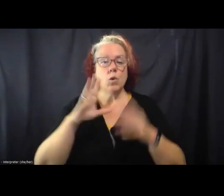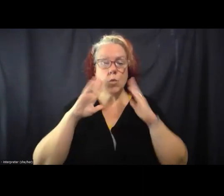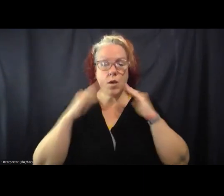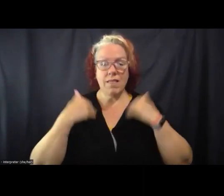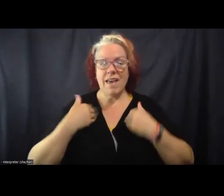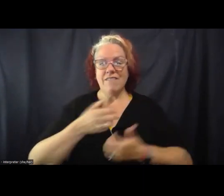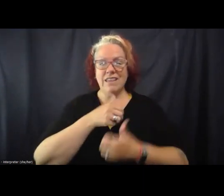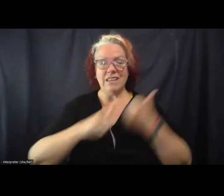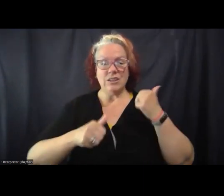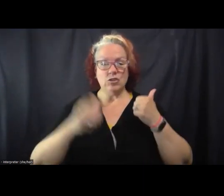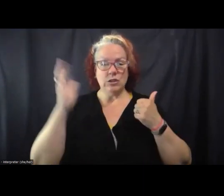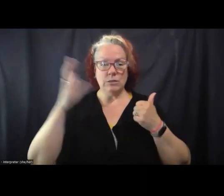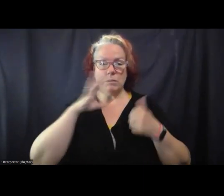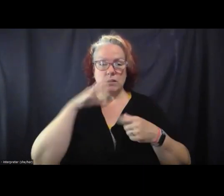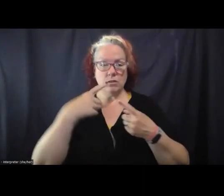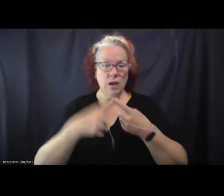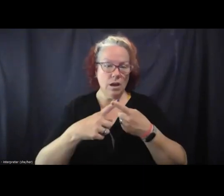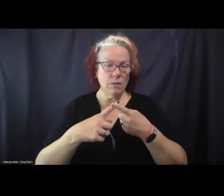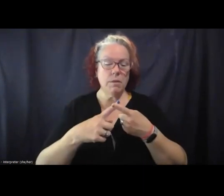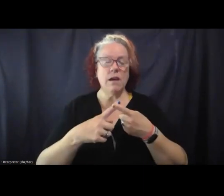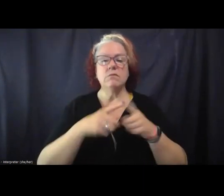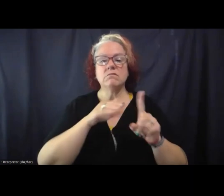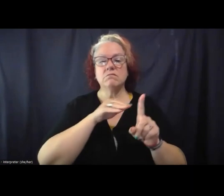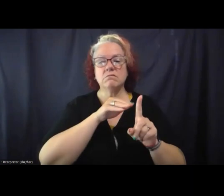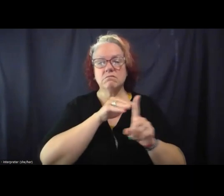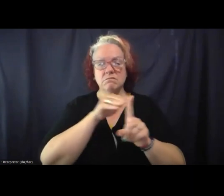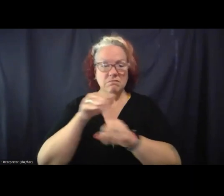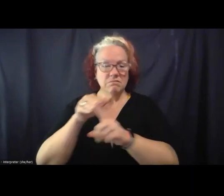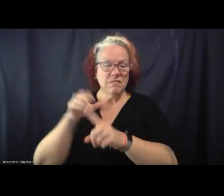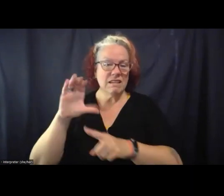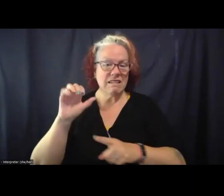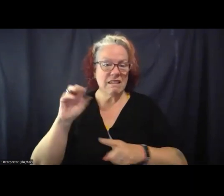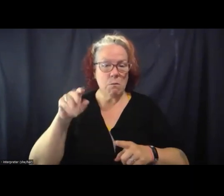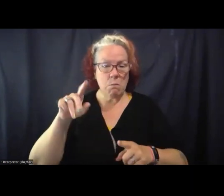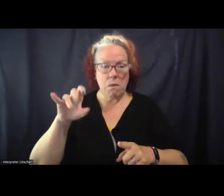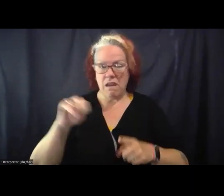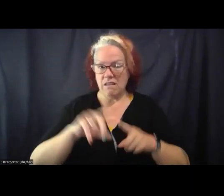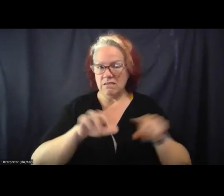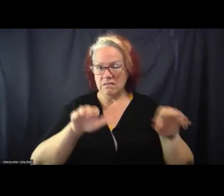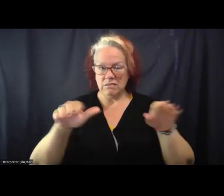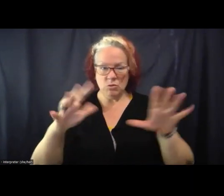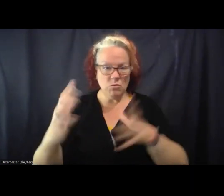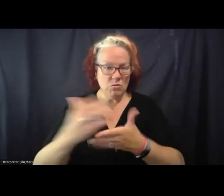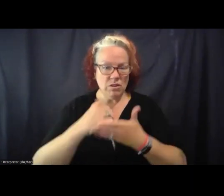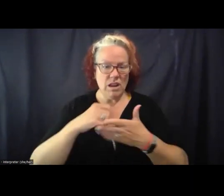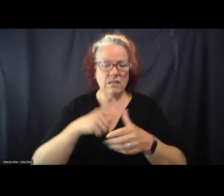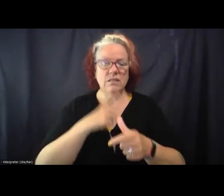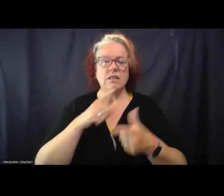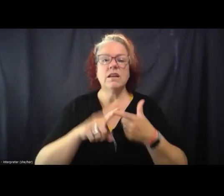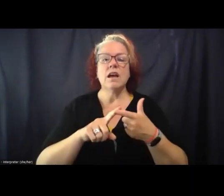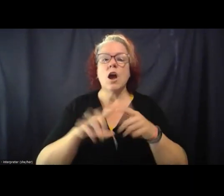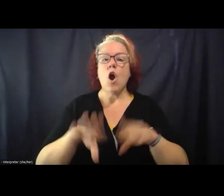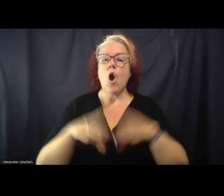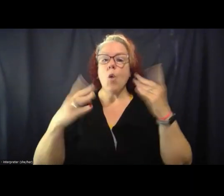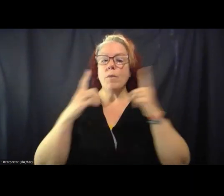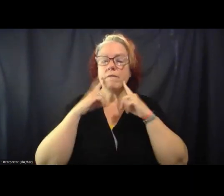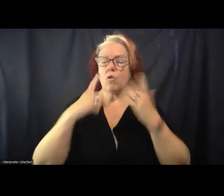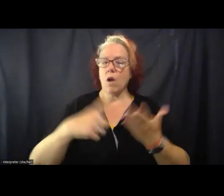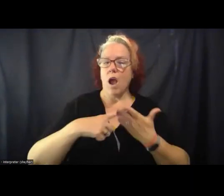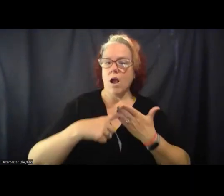speakers talk about their campaigns. And then from there, I'm going to open it up for a conversation